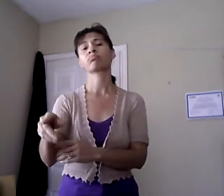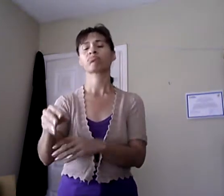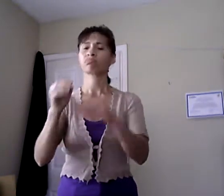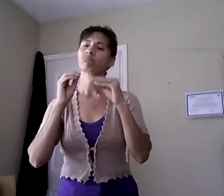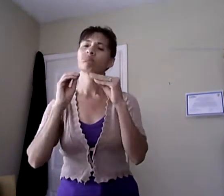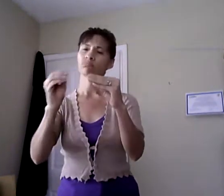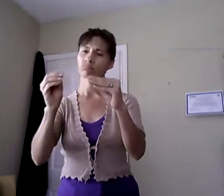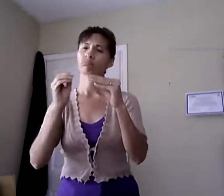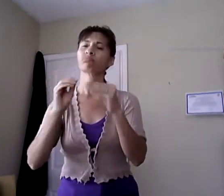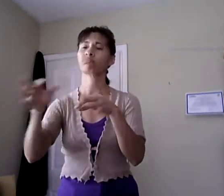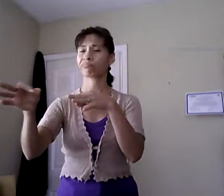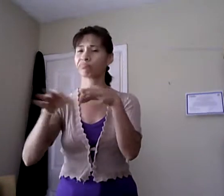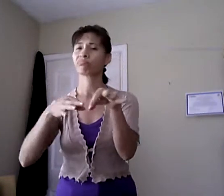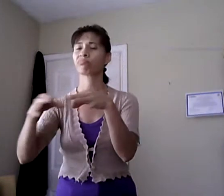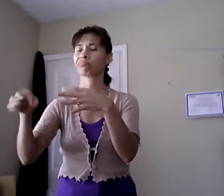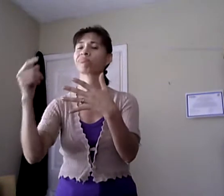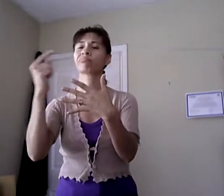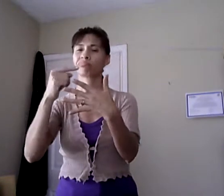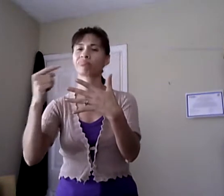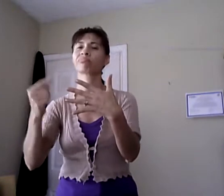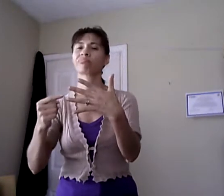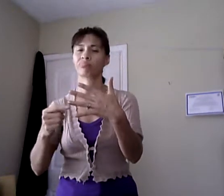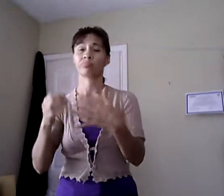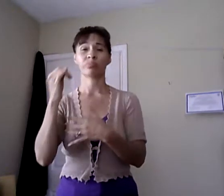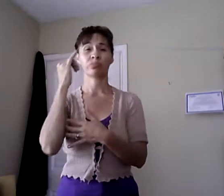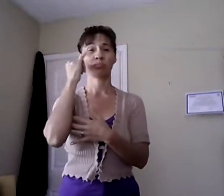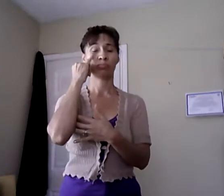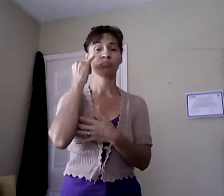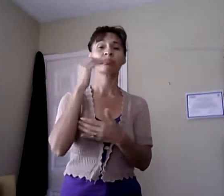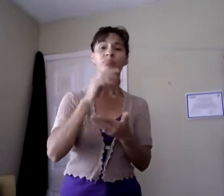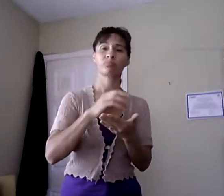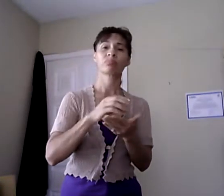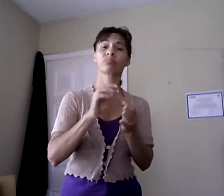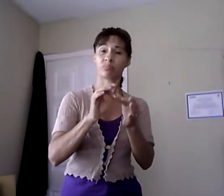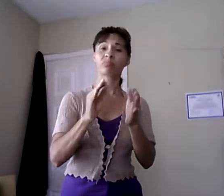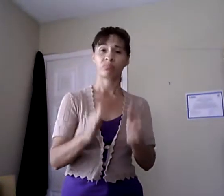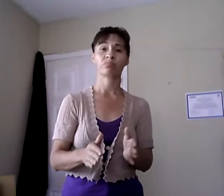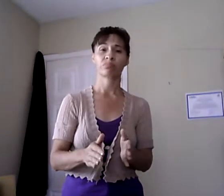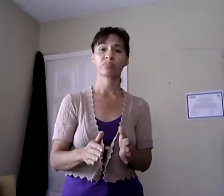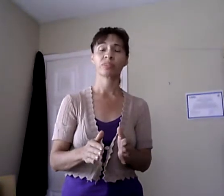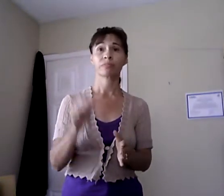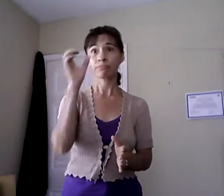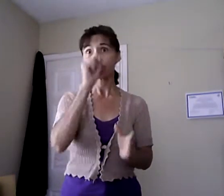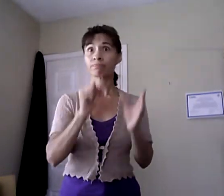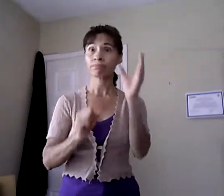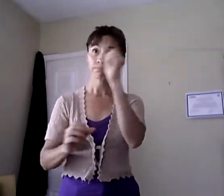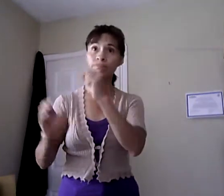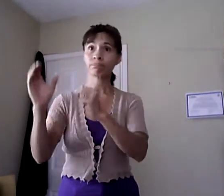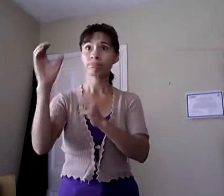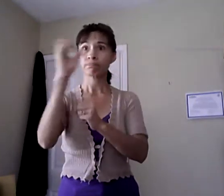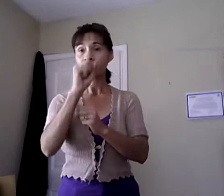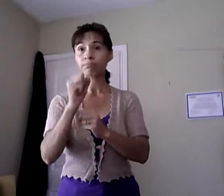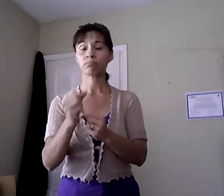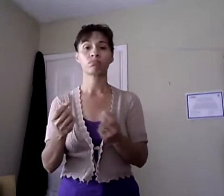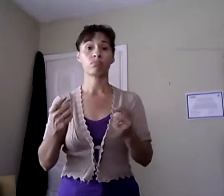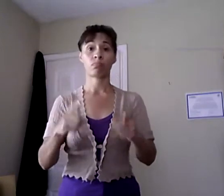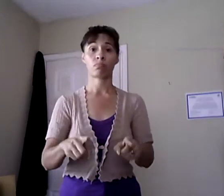And if you don't have an adequate load of catering that information through the interpreter, then you've missed out on a significant